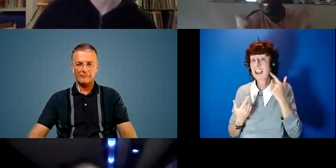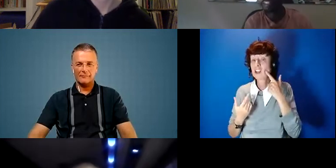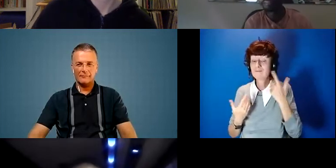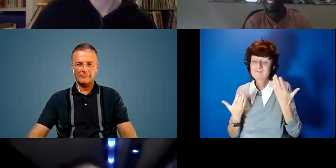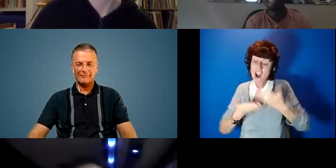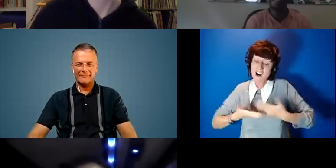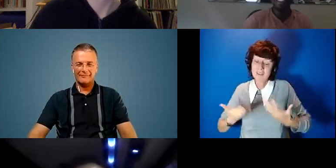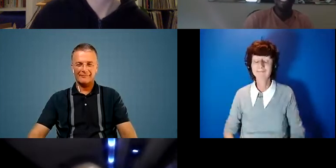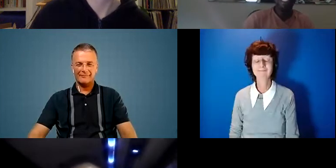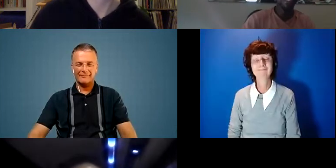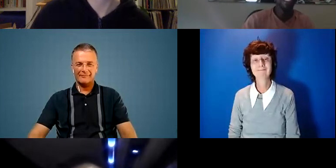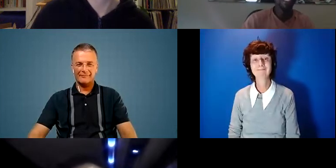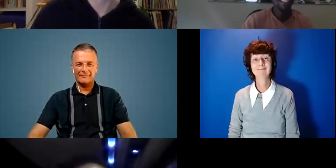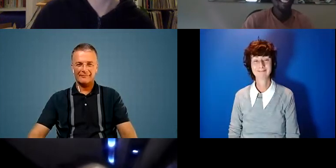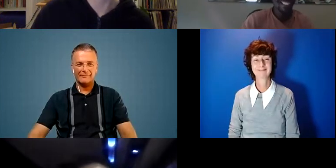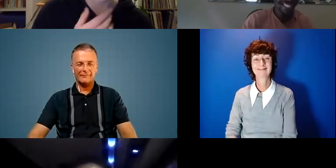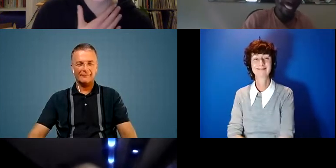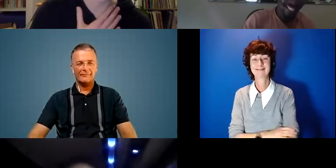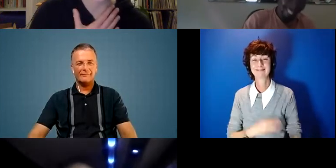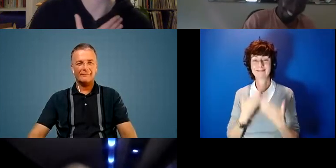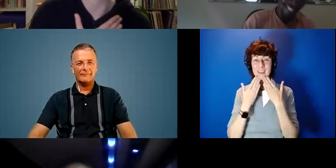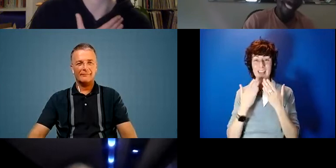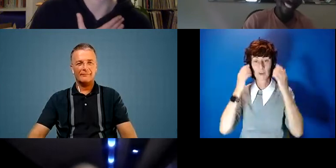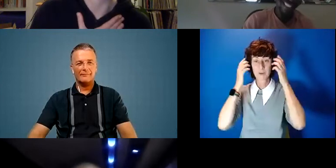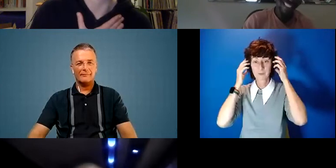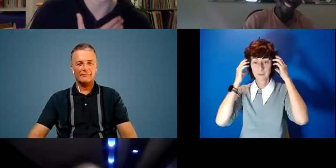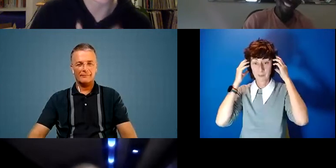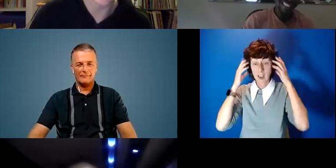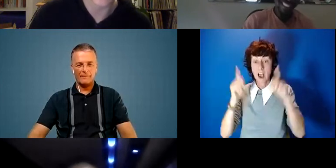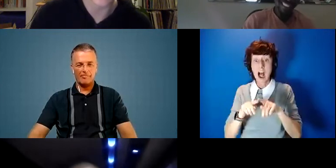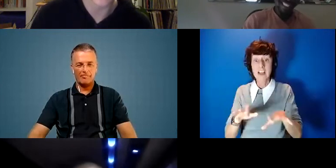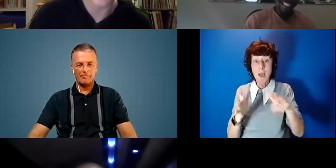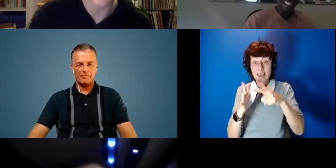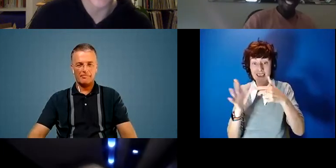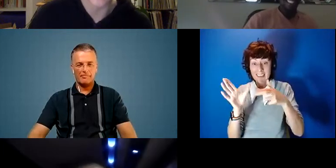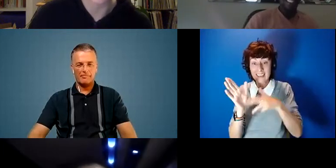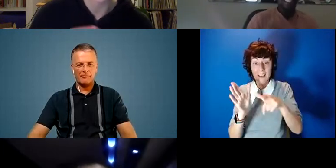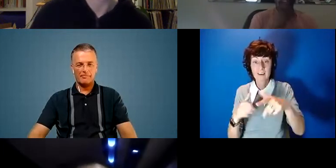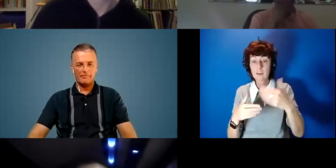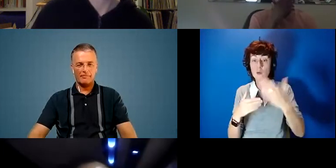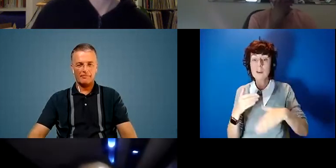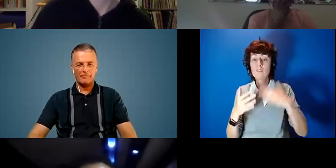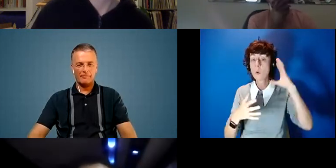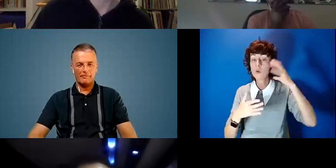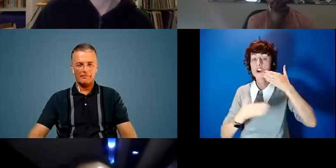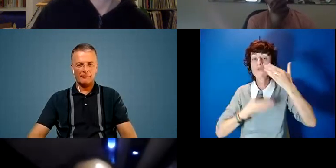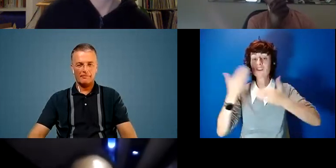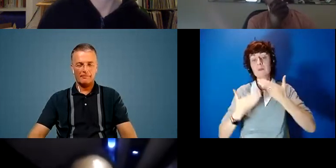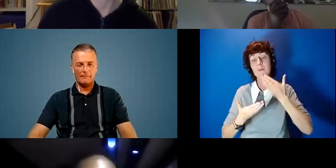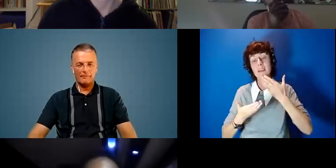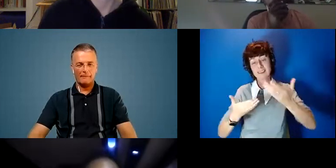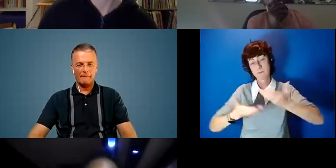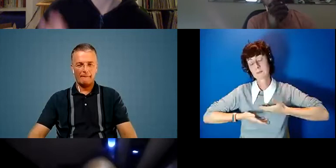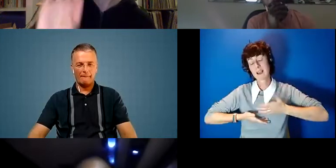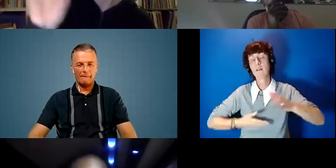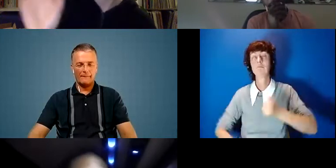complexion yeah thank you russell i also realize ian you didn't do one either do you mind if i pass it back to you just to do a quick one yeah i totally